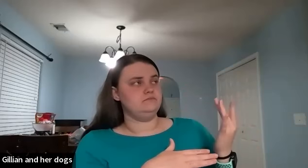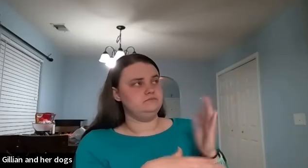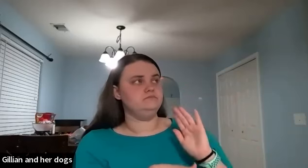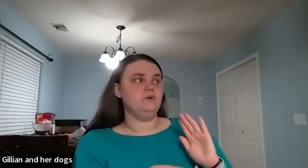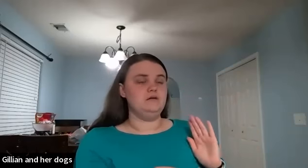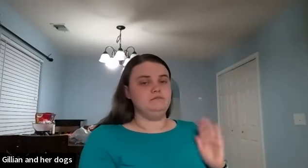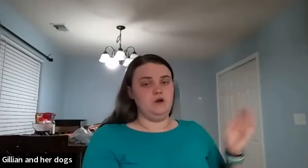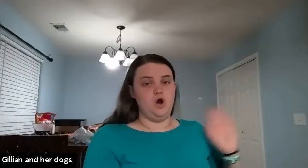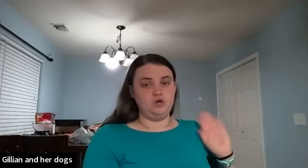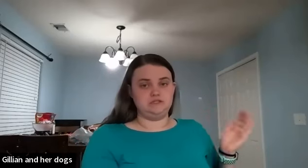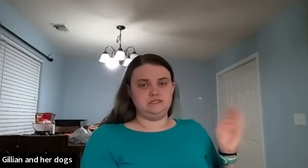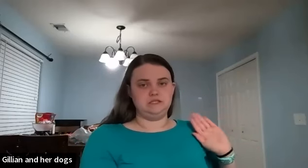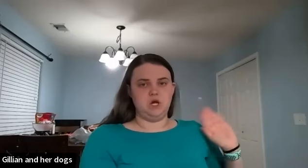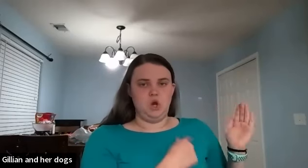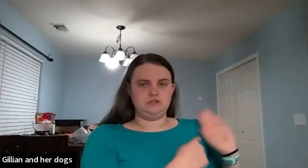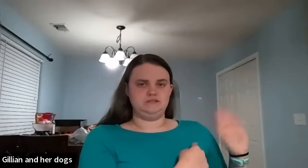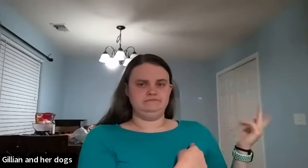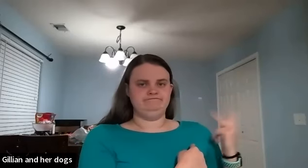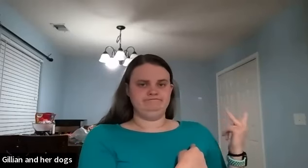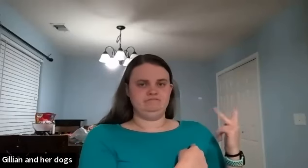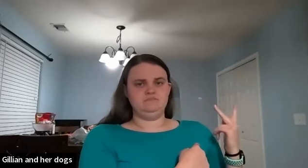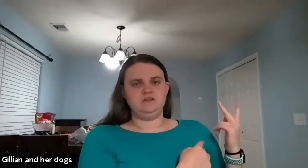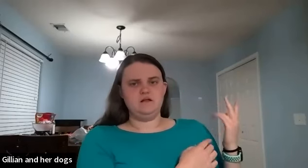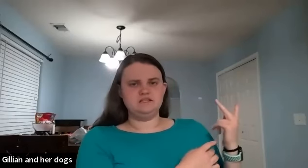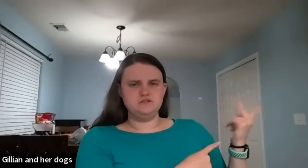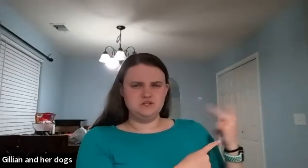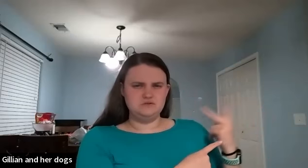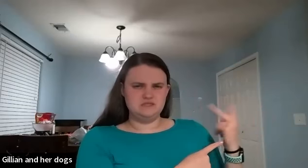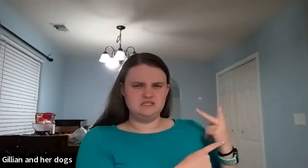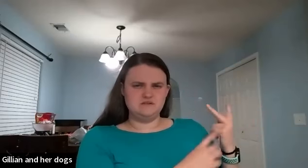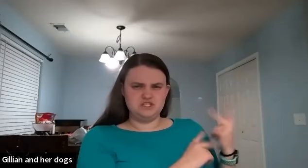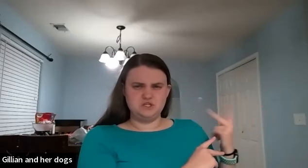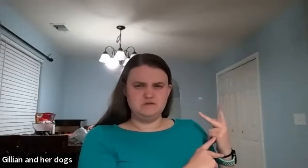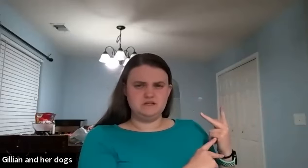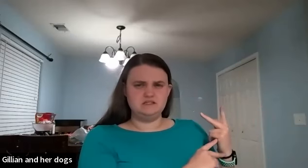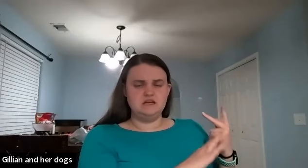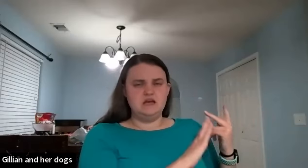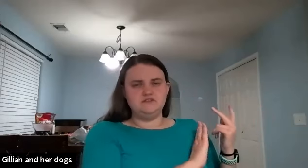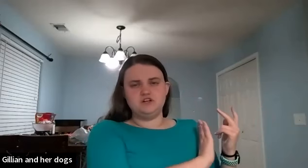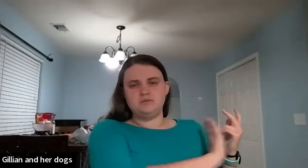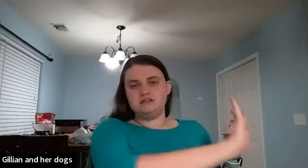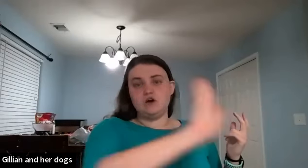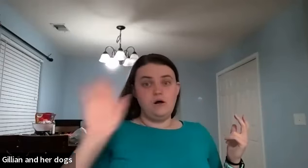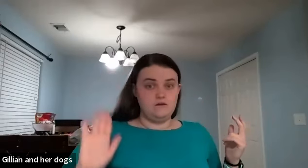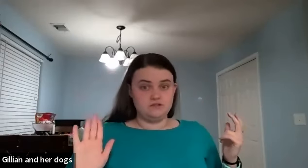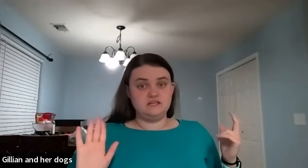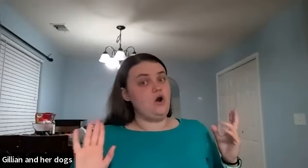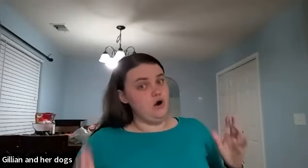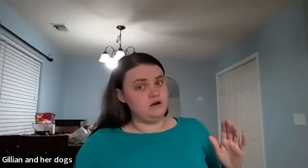well ours ours a lot of times you can use this if it's just two of us if you're talking about it's all of ours like our